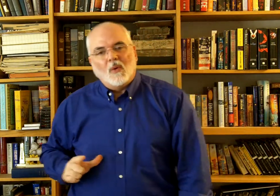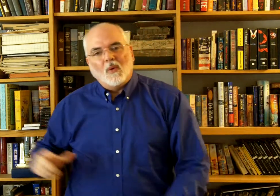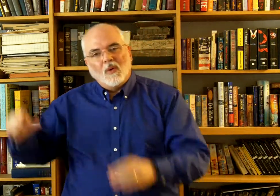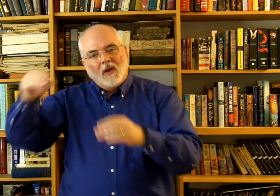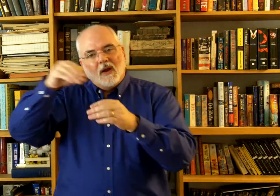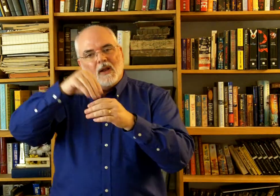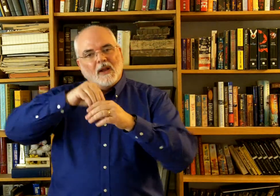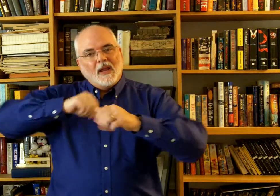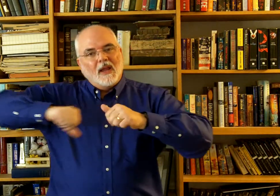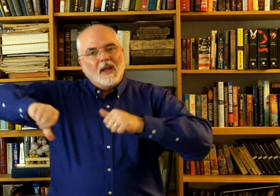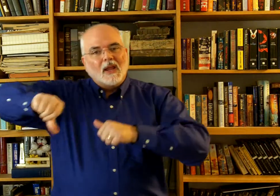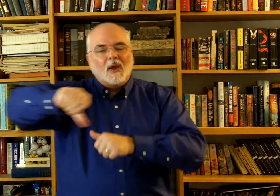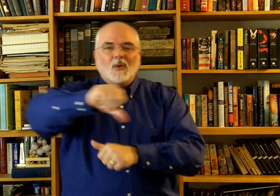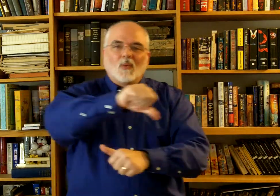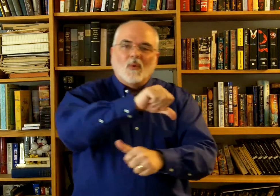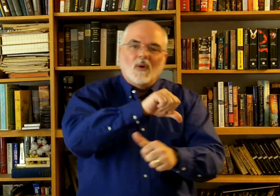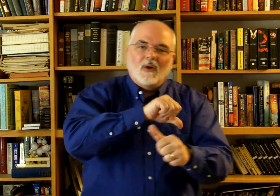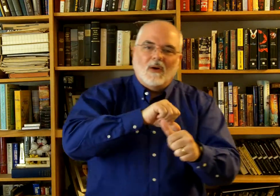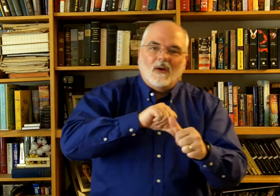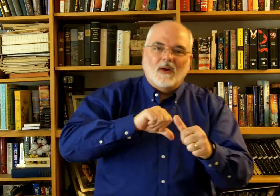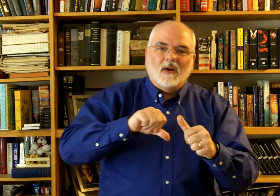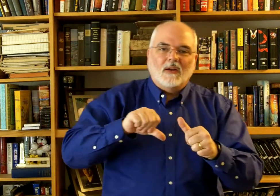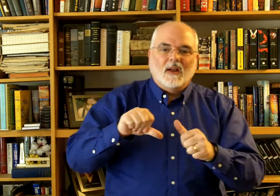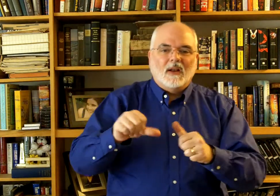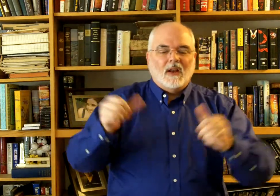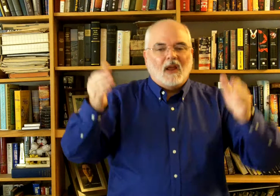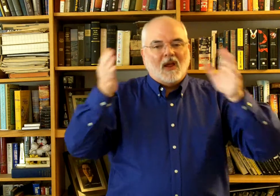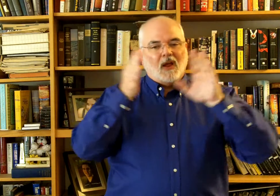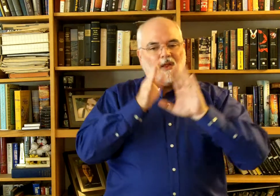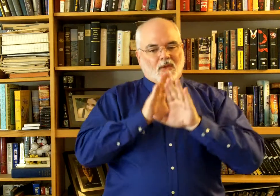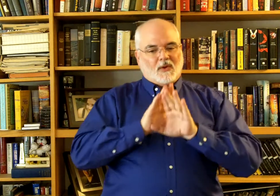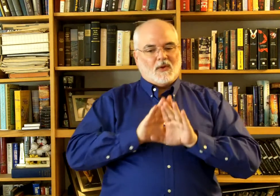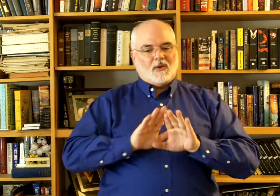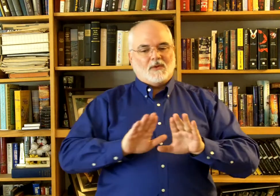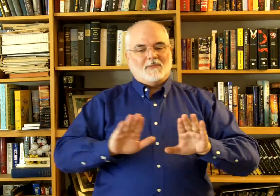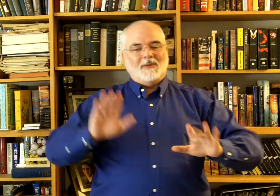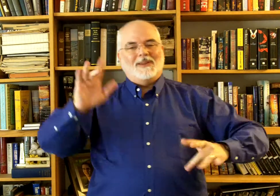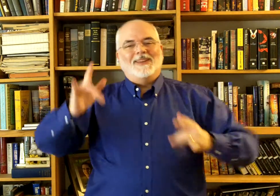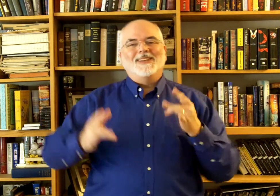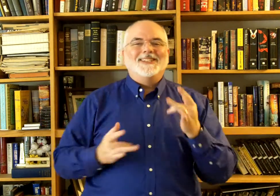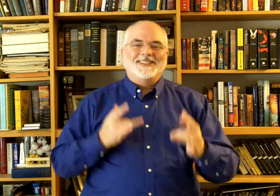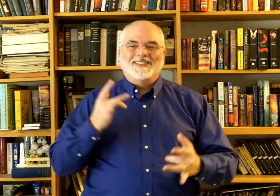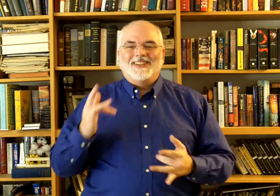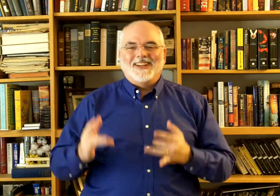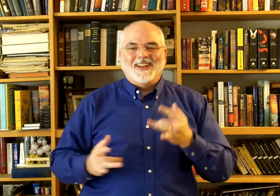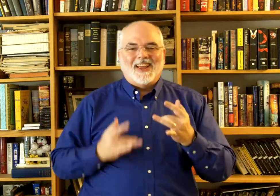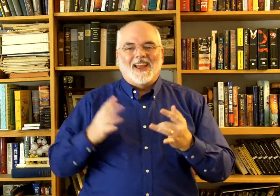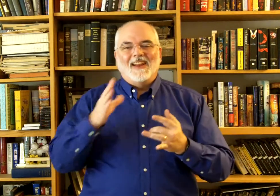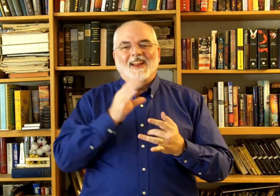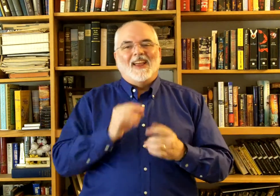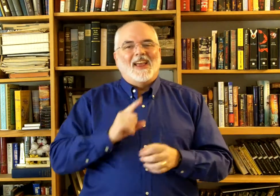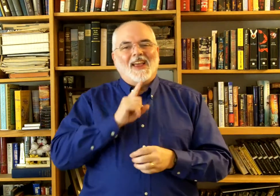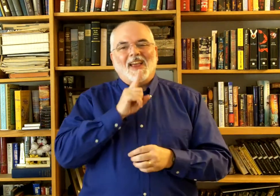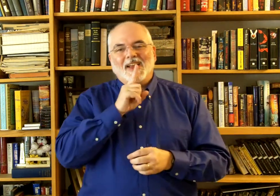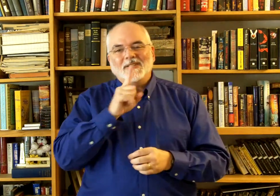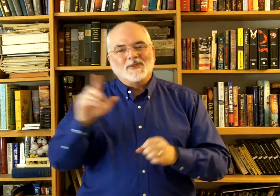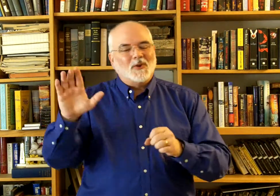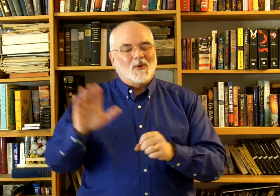in one another's peace, delight, and so